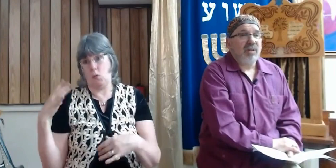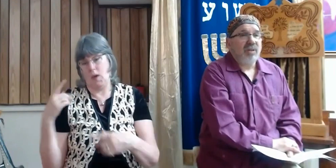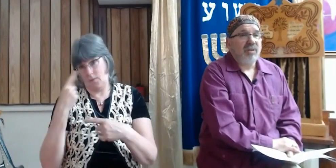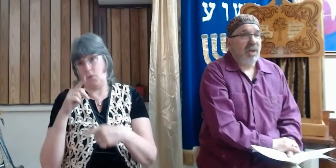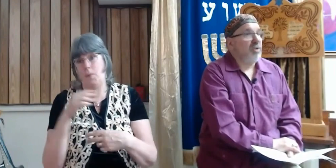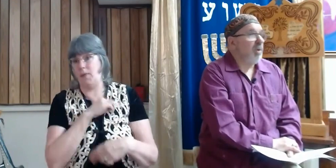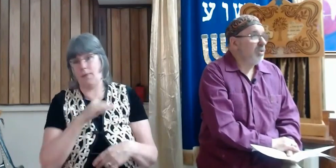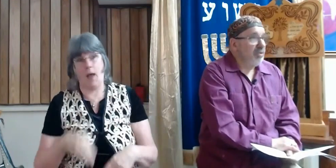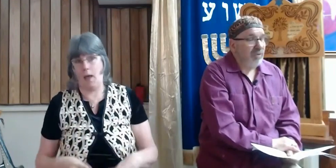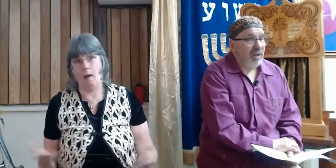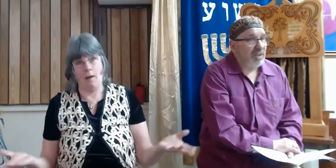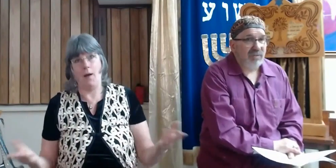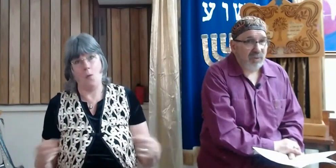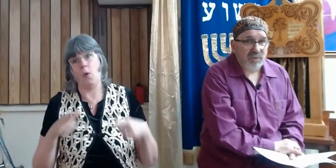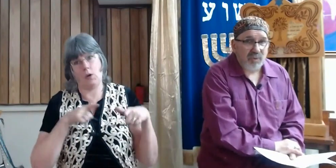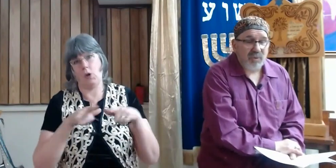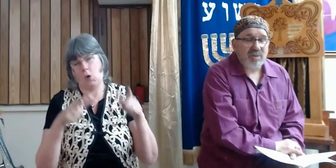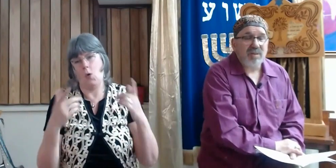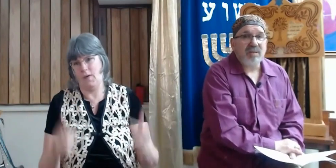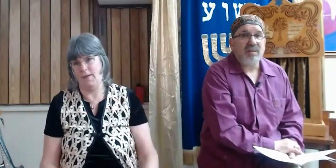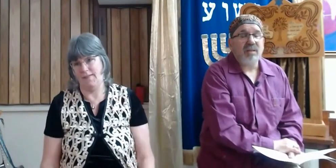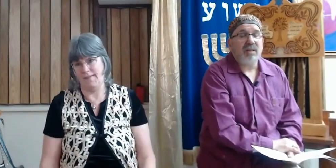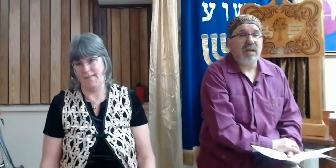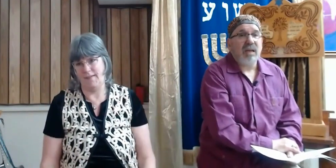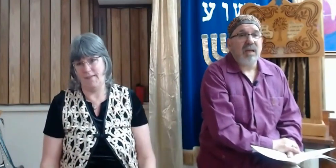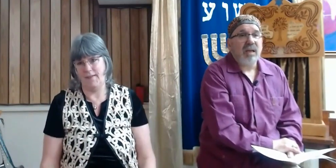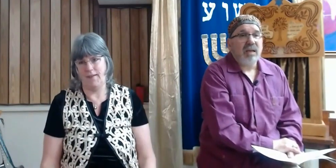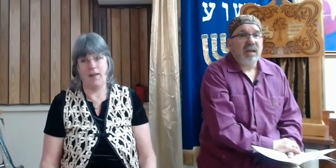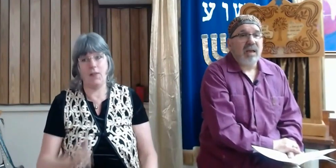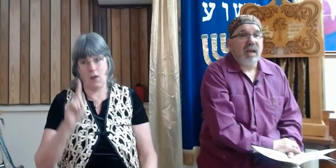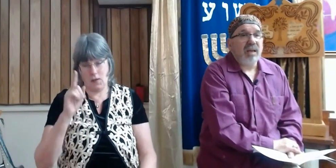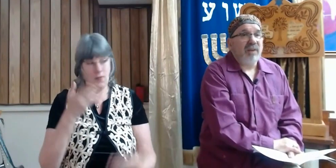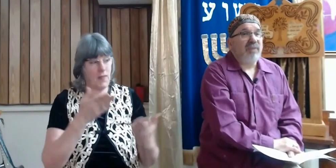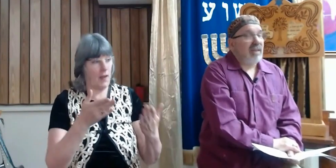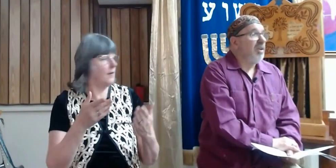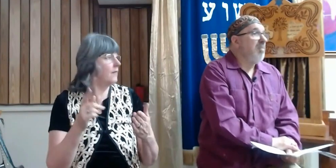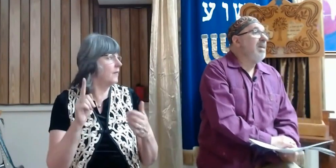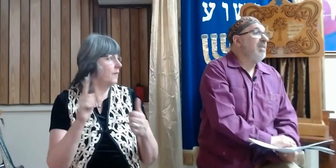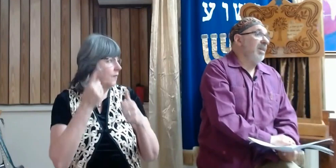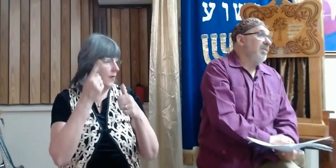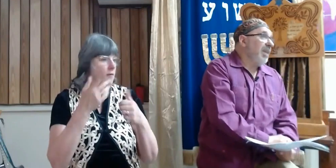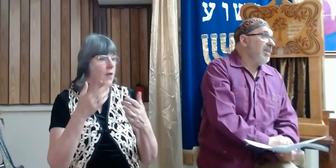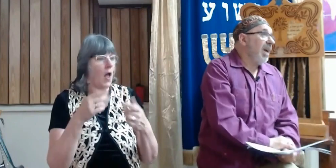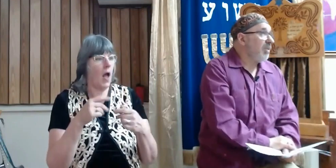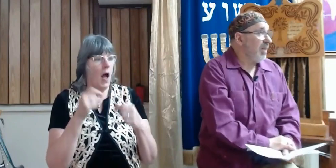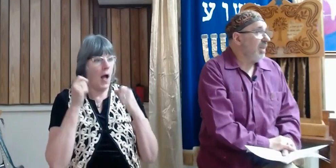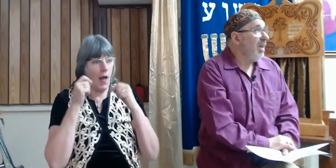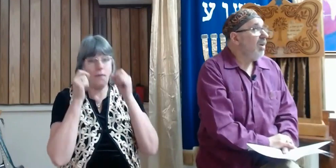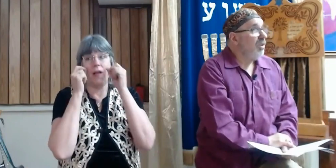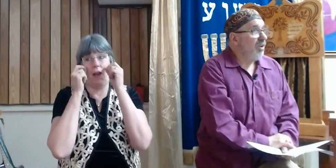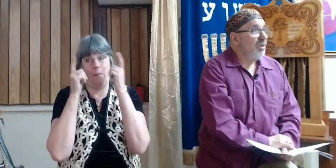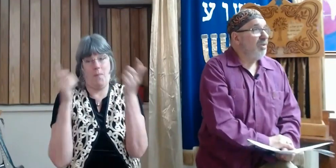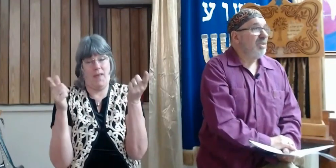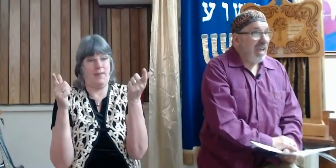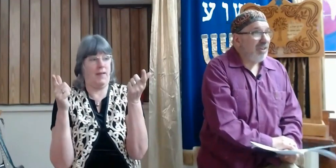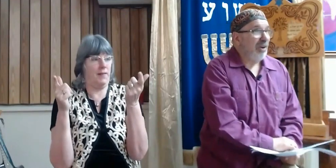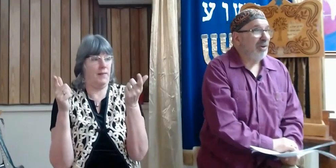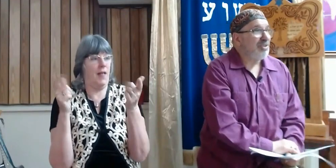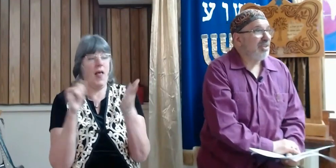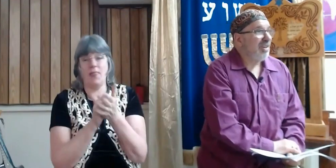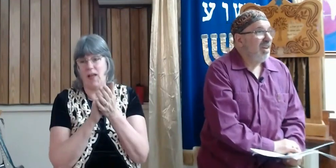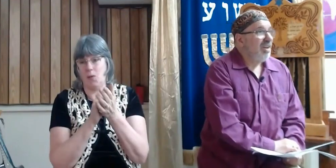and they're the ones who fought this first wars. And I find it amazing that it's actually the